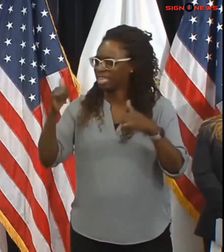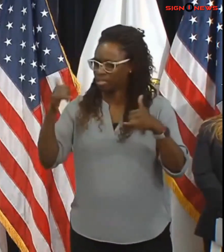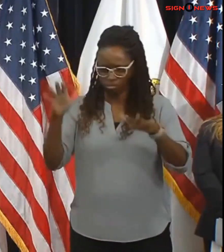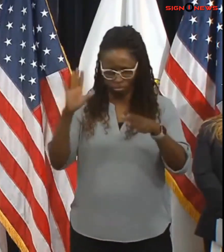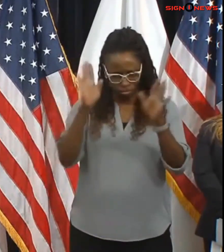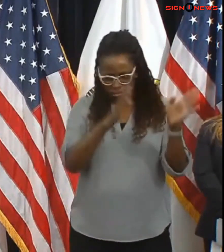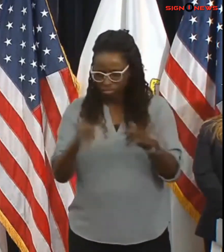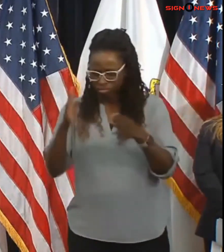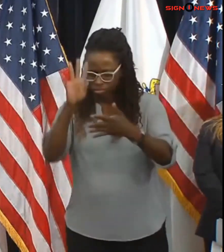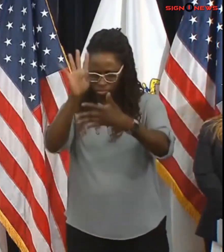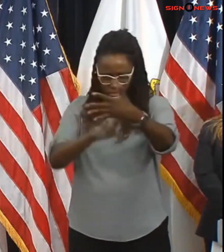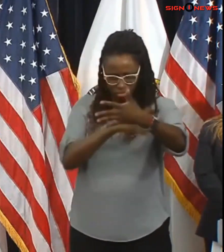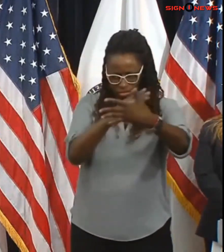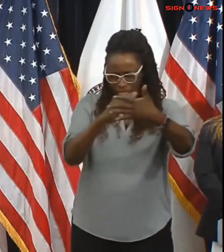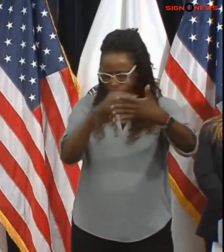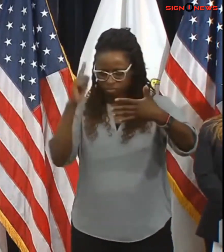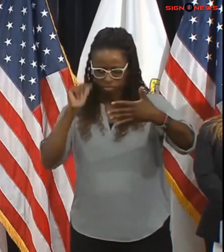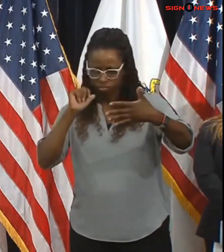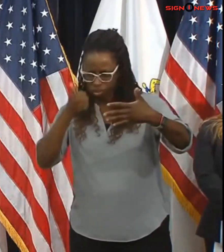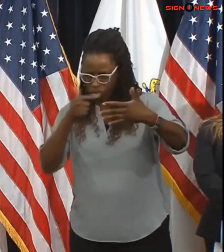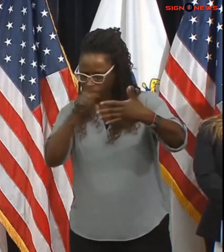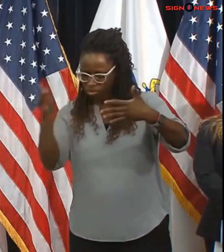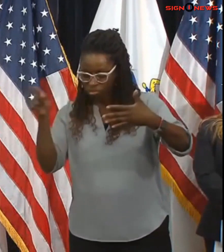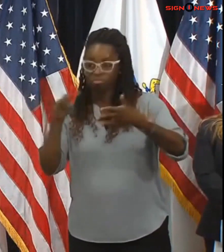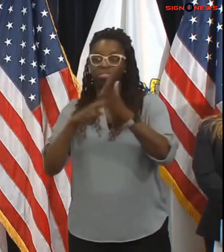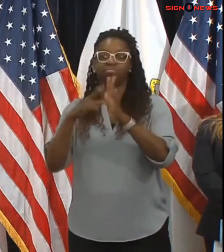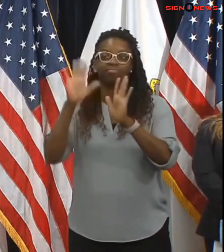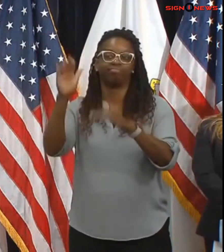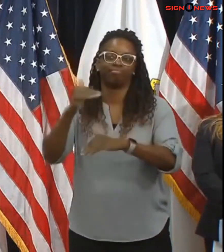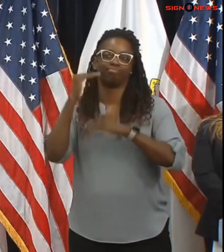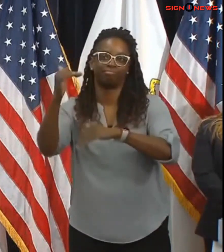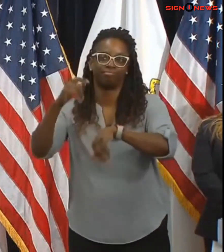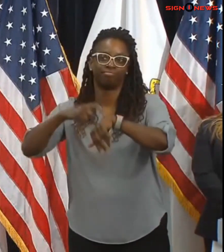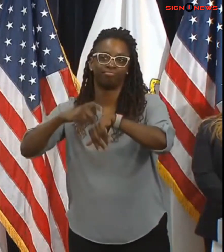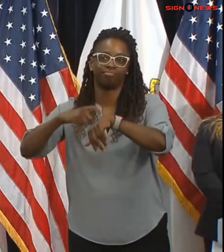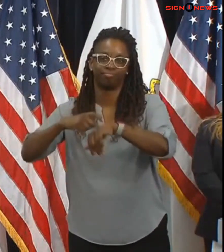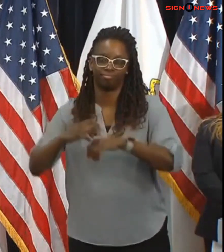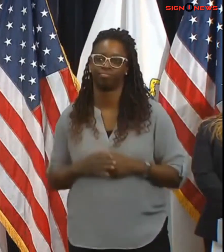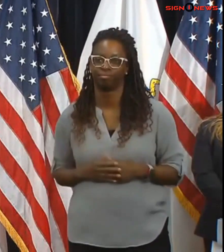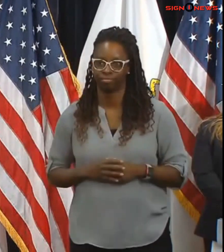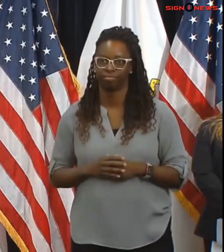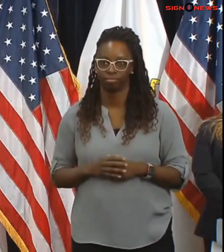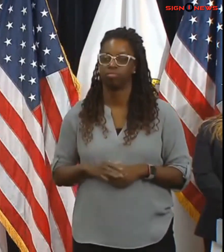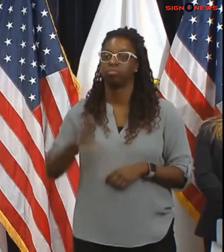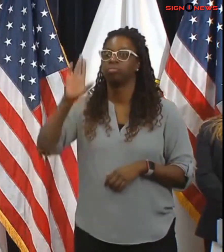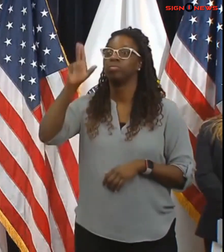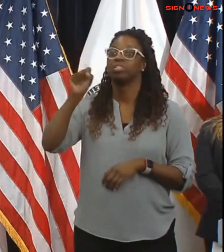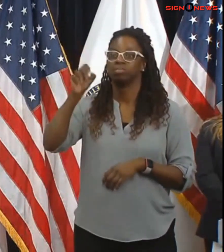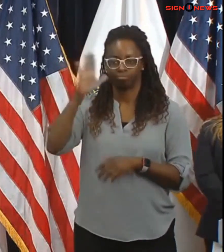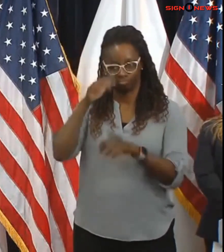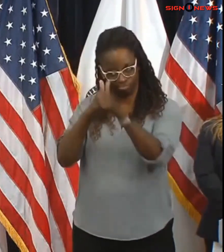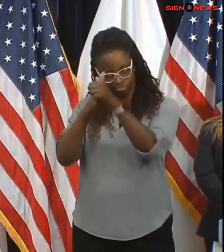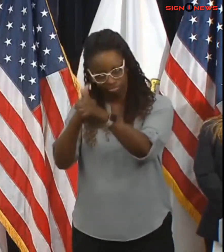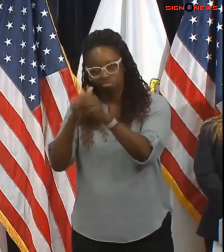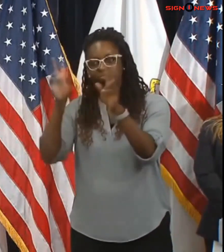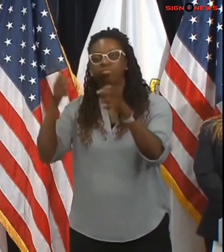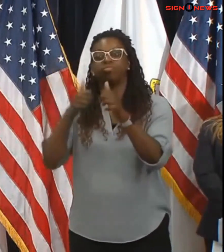need to take essential trips and many buses will likely be running on snow routes. The T will be deploying crews to clear snow